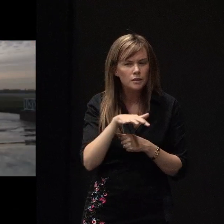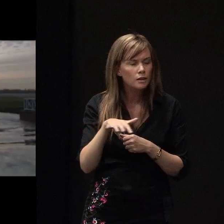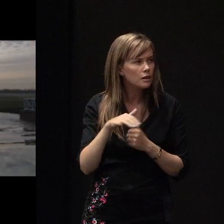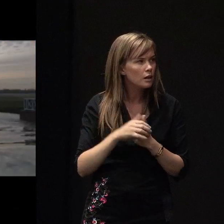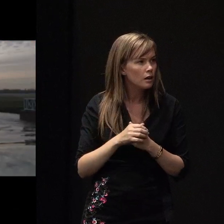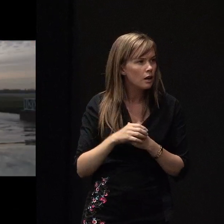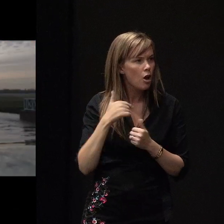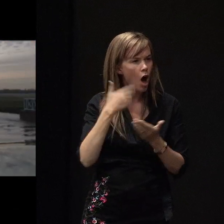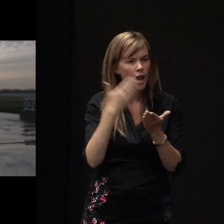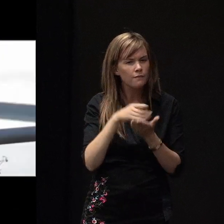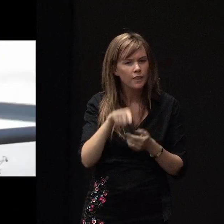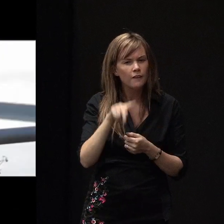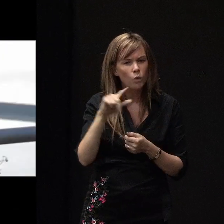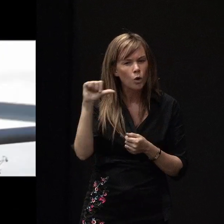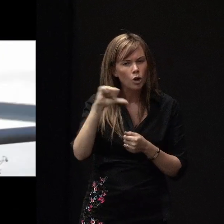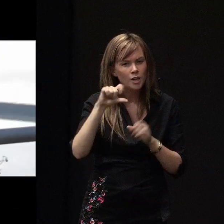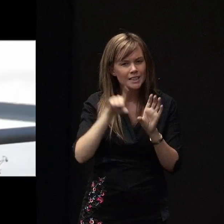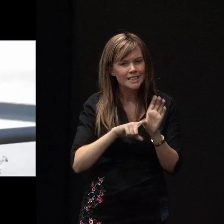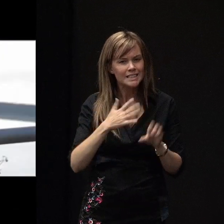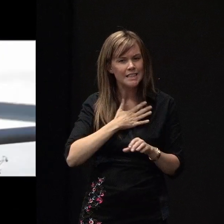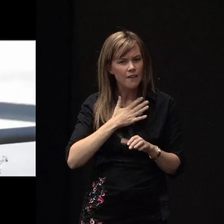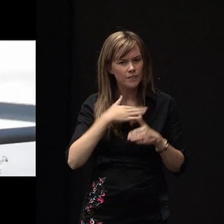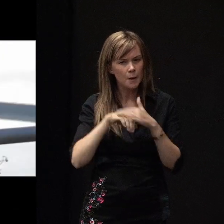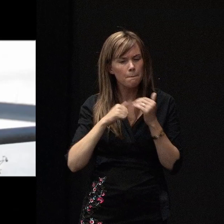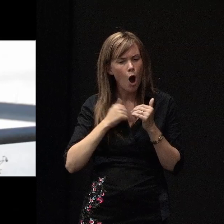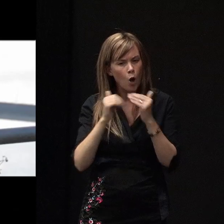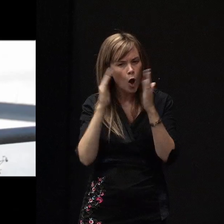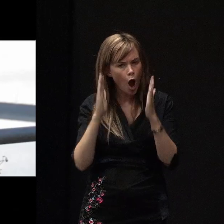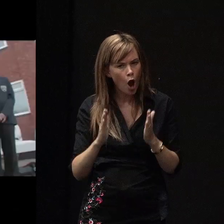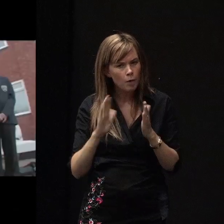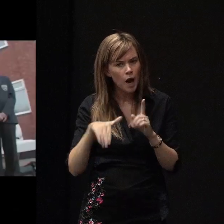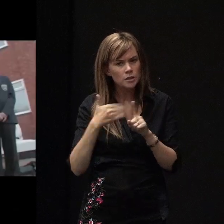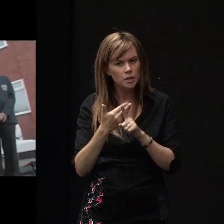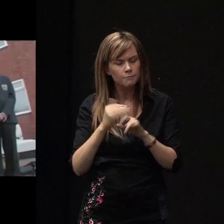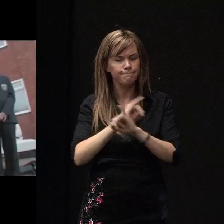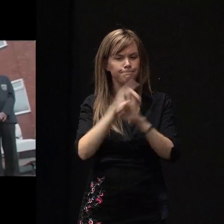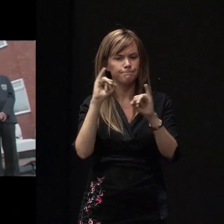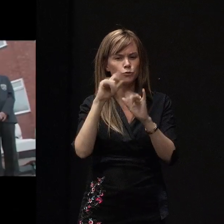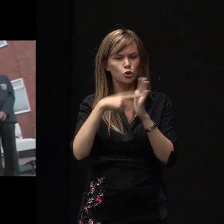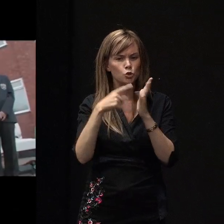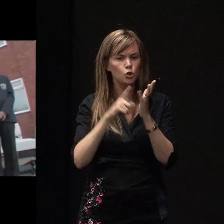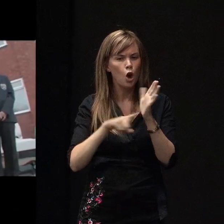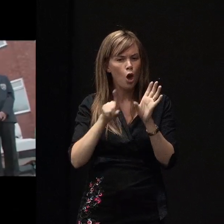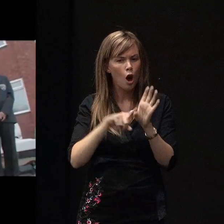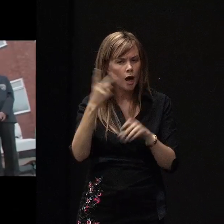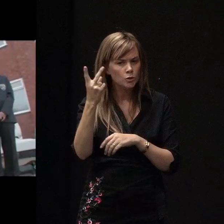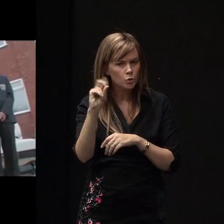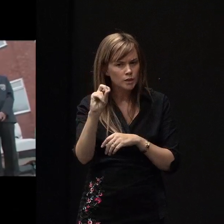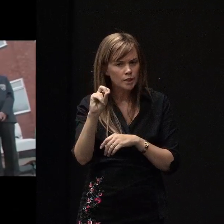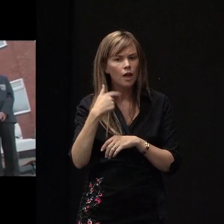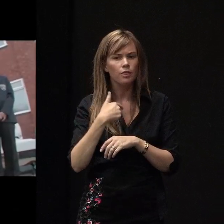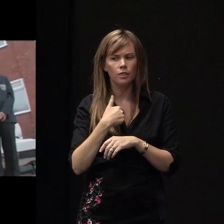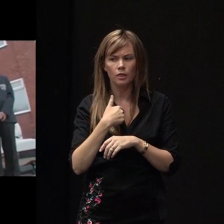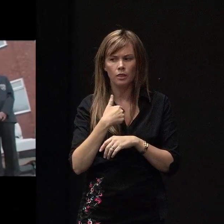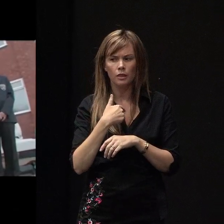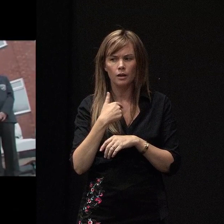here for 19 years now, safely in my own home, until unfortunately the devastation of July the 20th, I was forced to move out here on